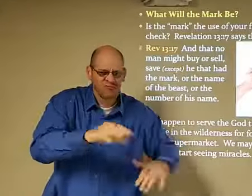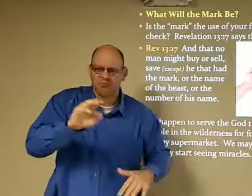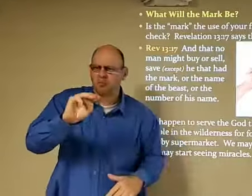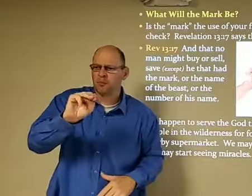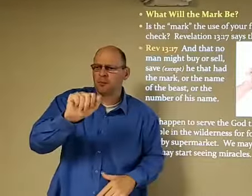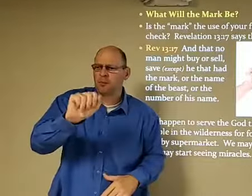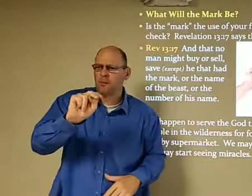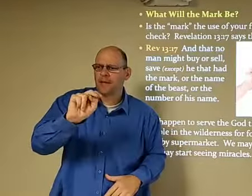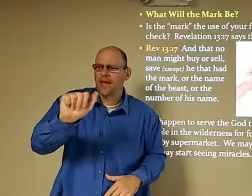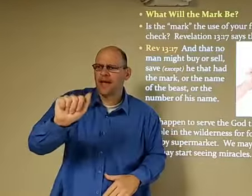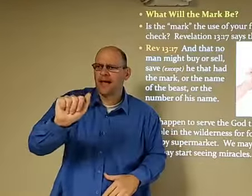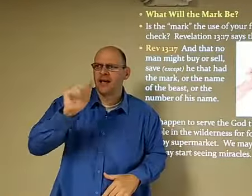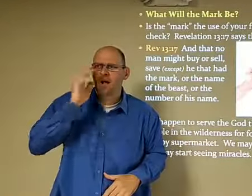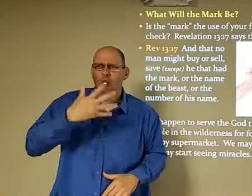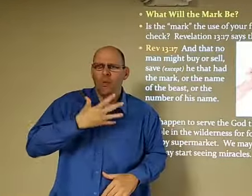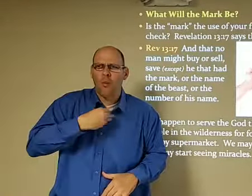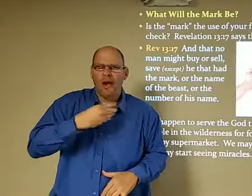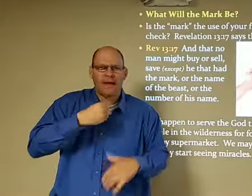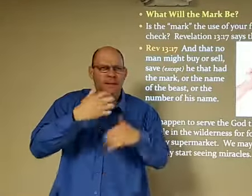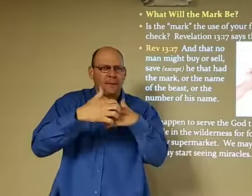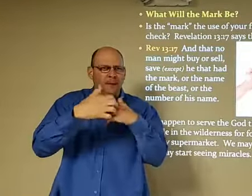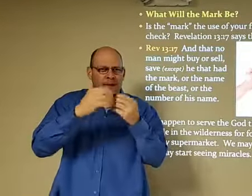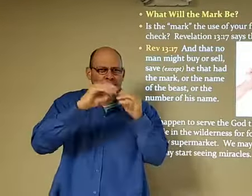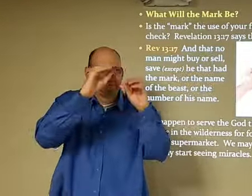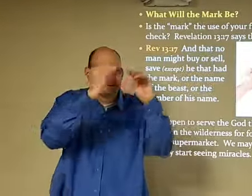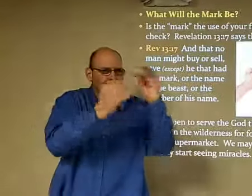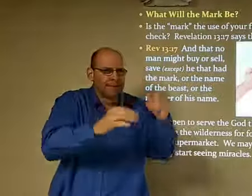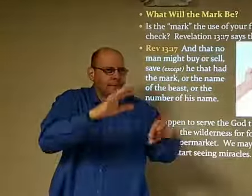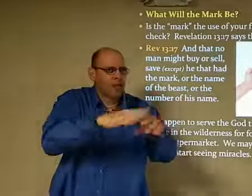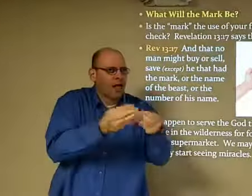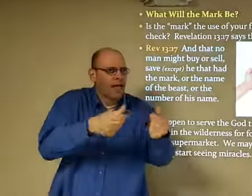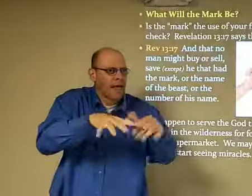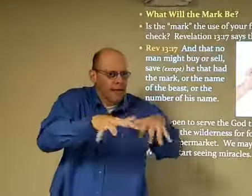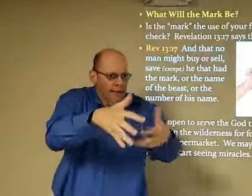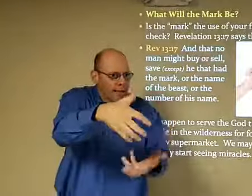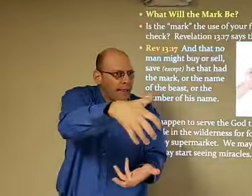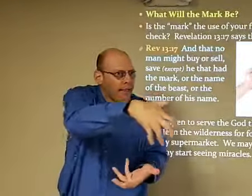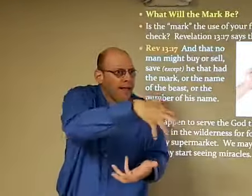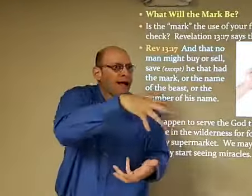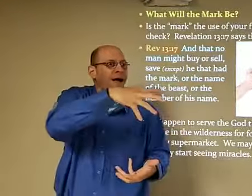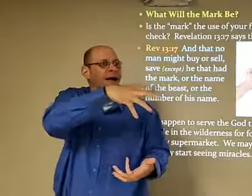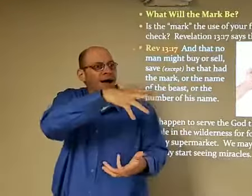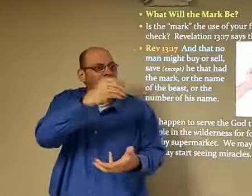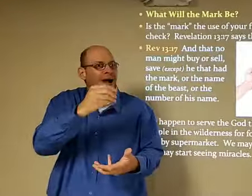them he gave them manna it was like white bread